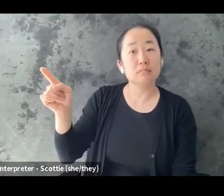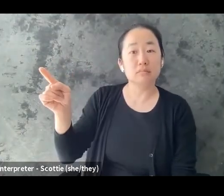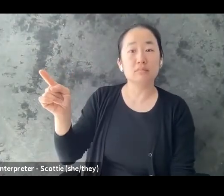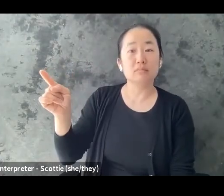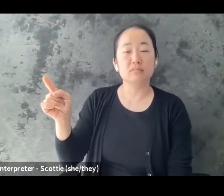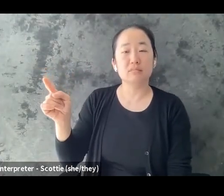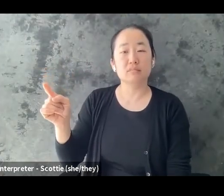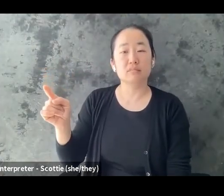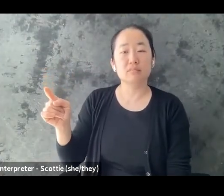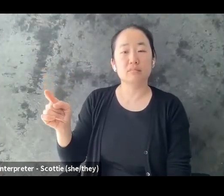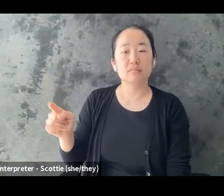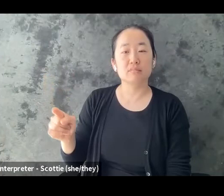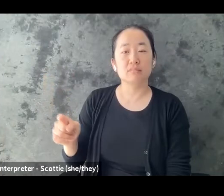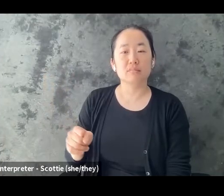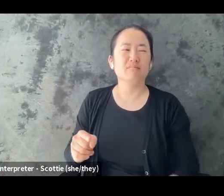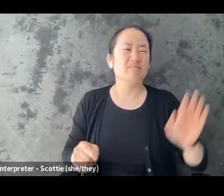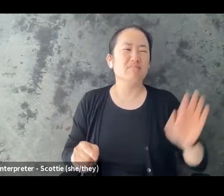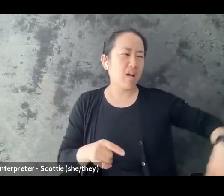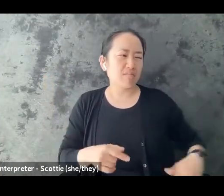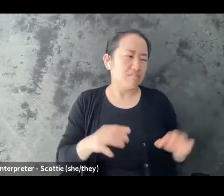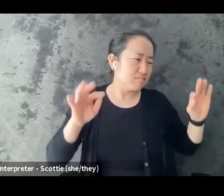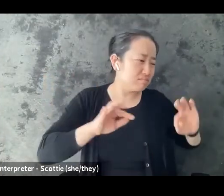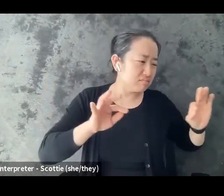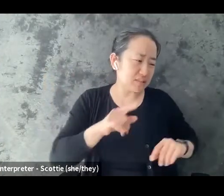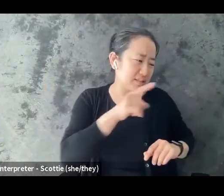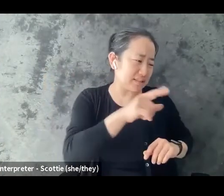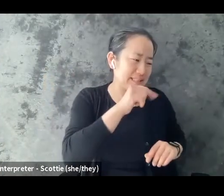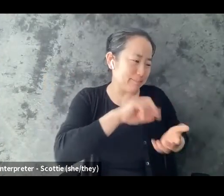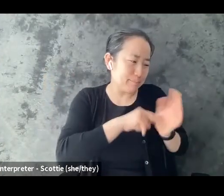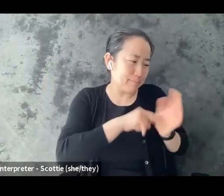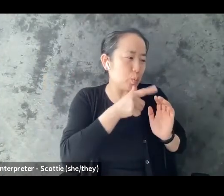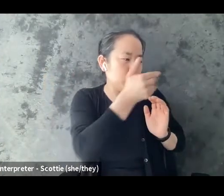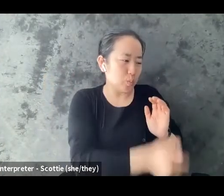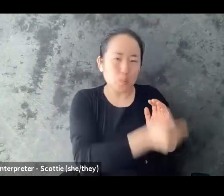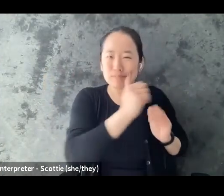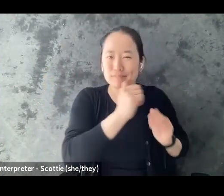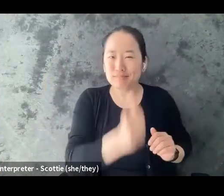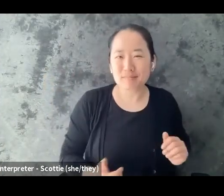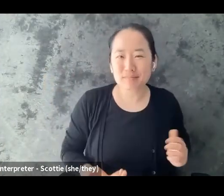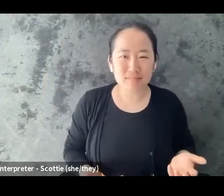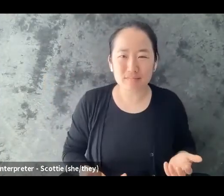that's you know you're more than that one mistake you know there's other ways of kind of looking for